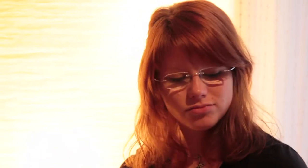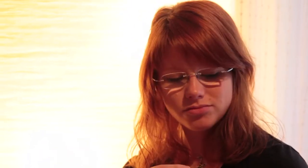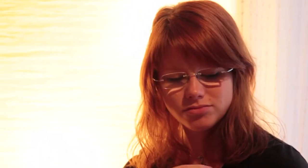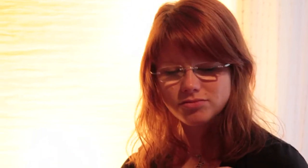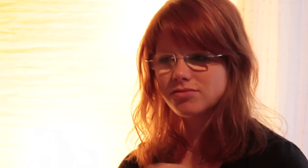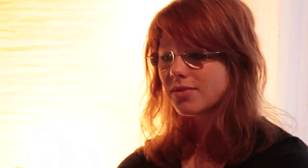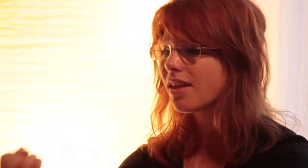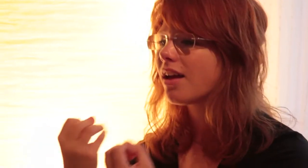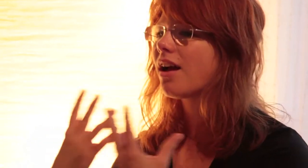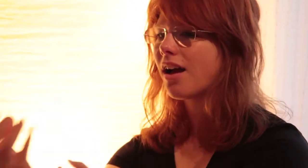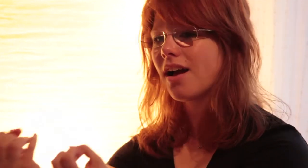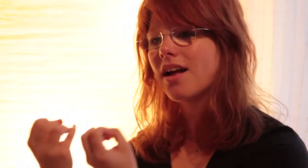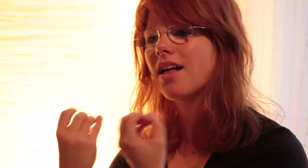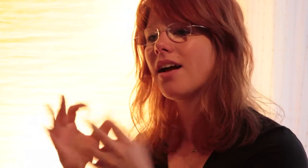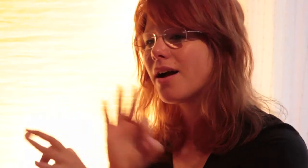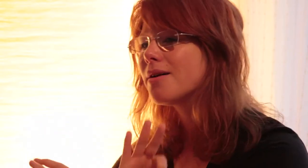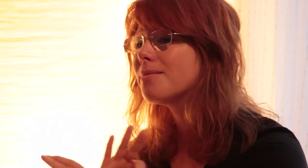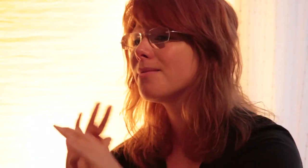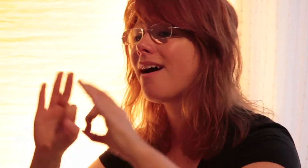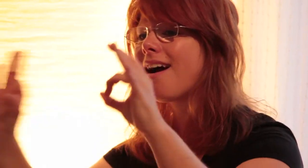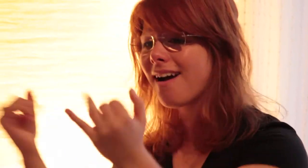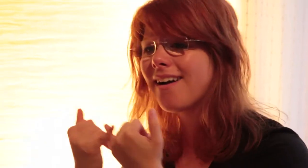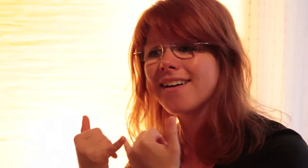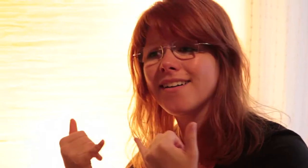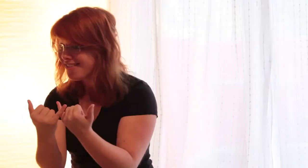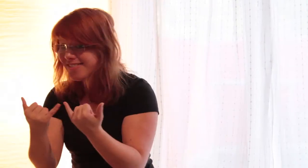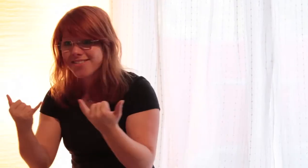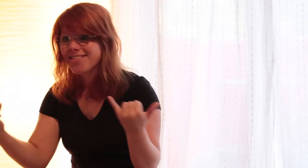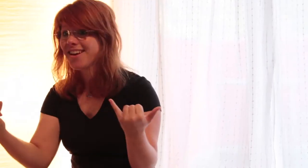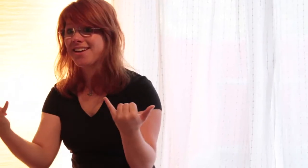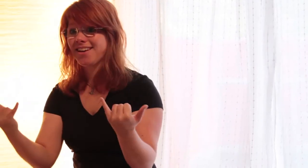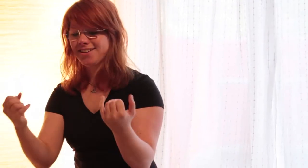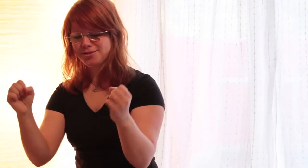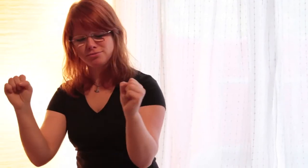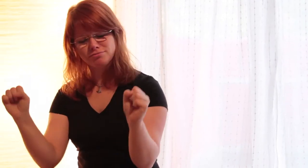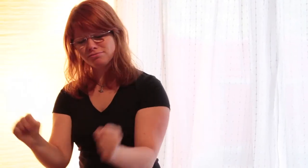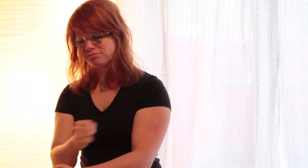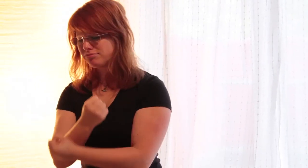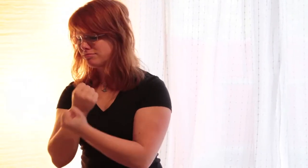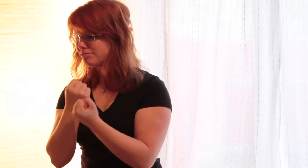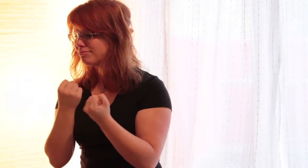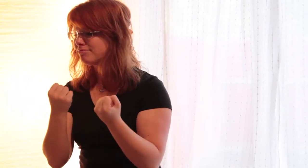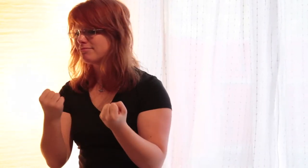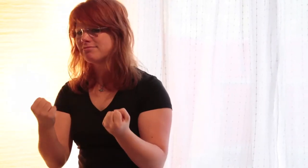tell me how could it be any better than